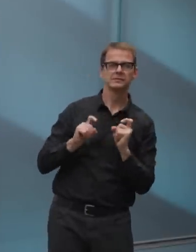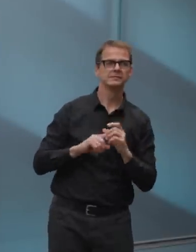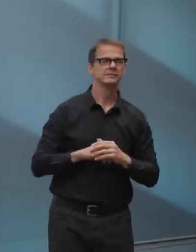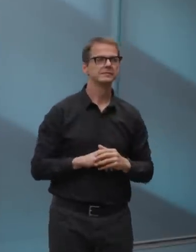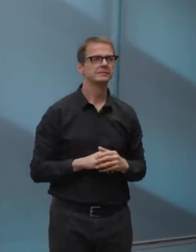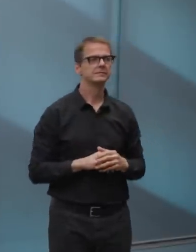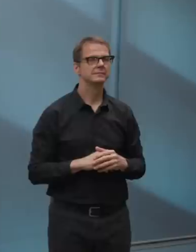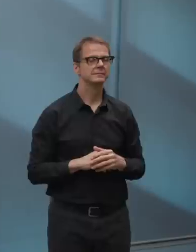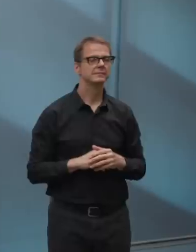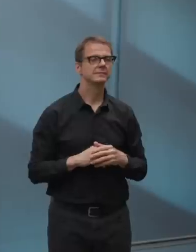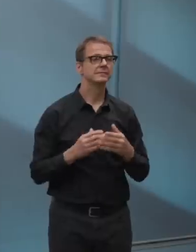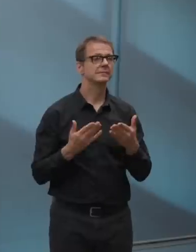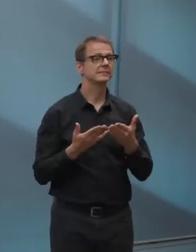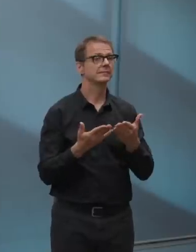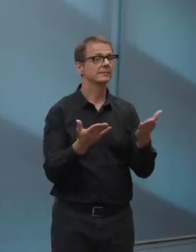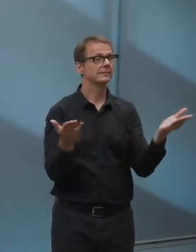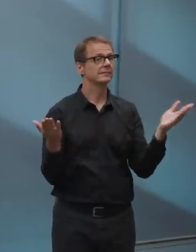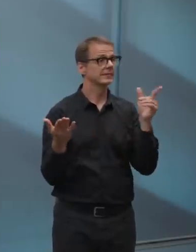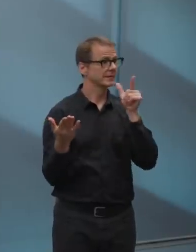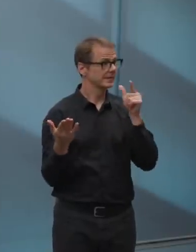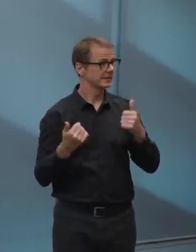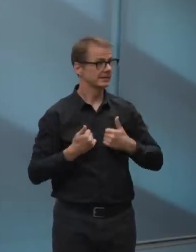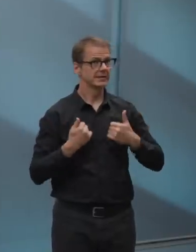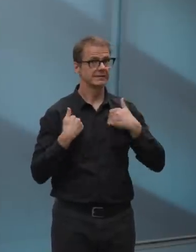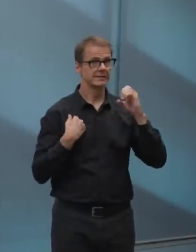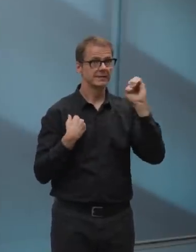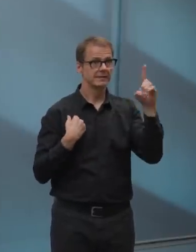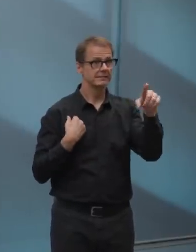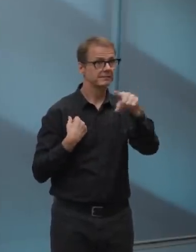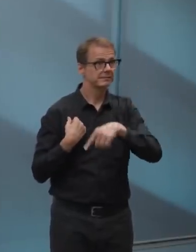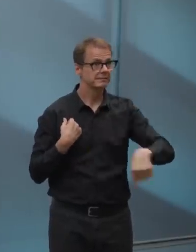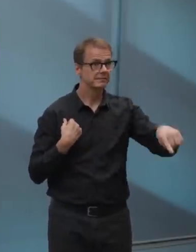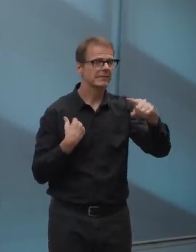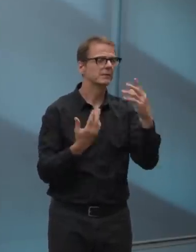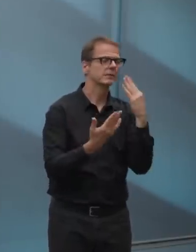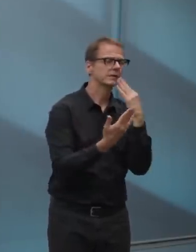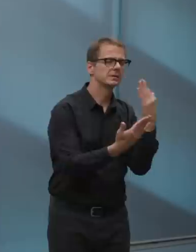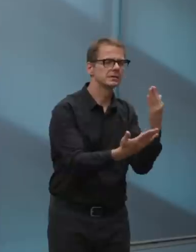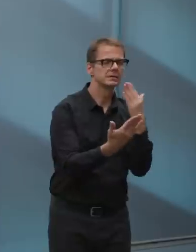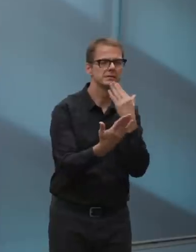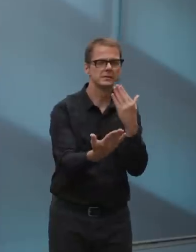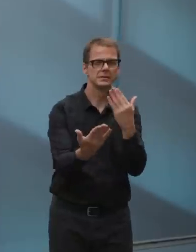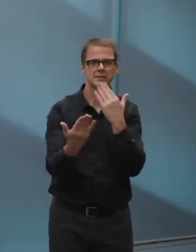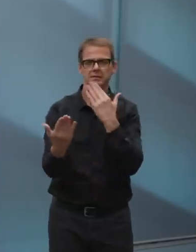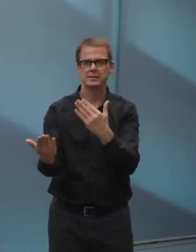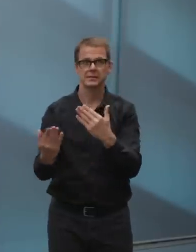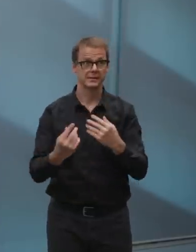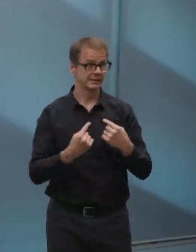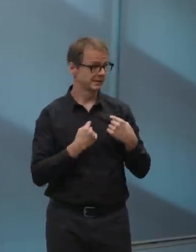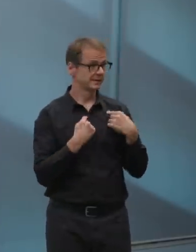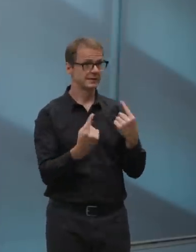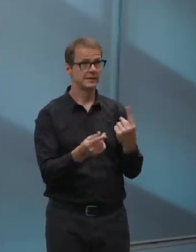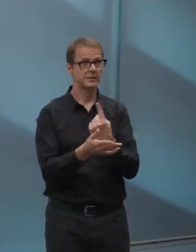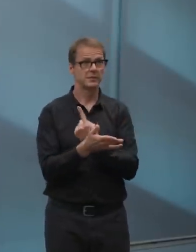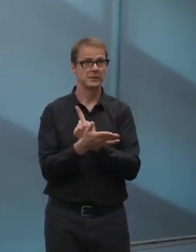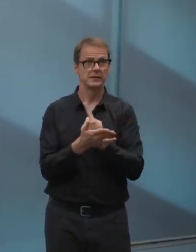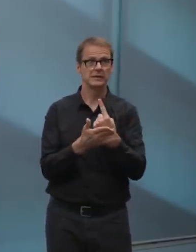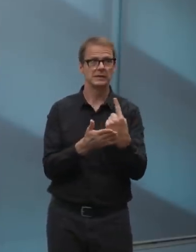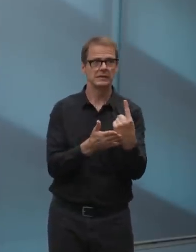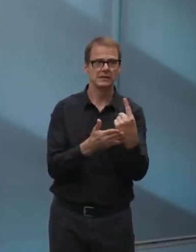part this past week to ensure that the reopening of our economy happens safely.